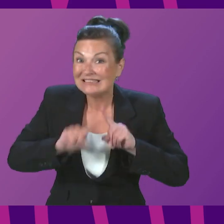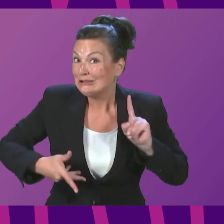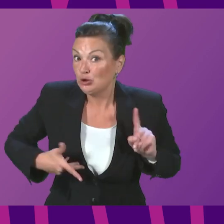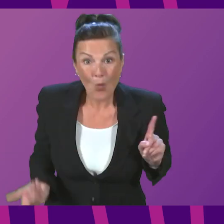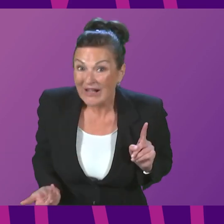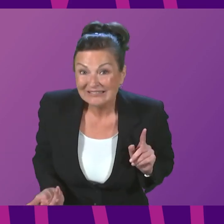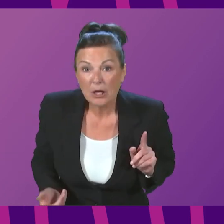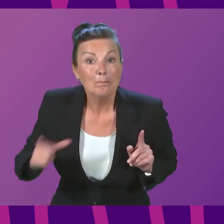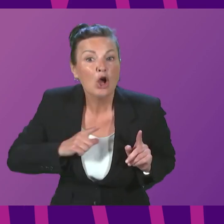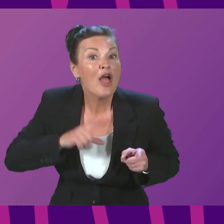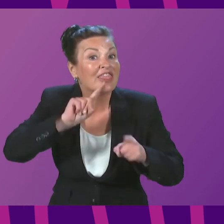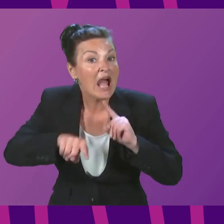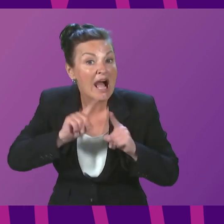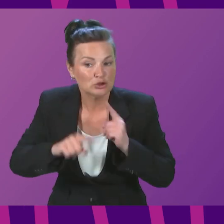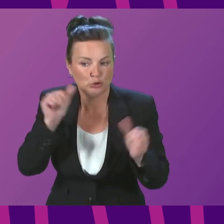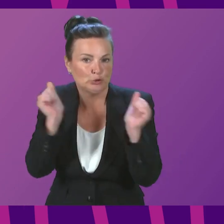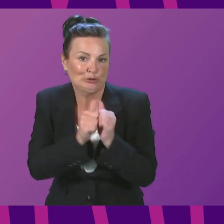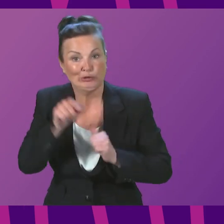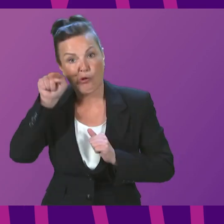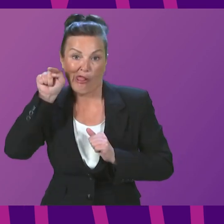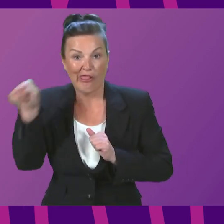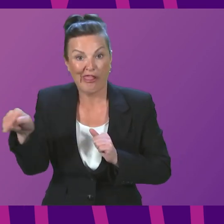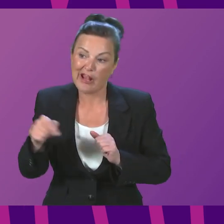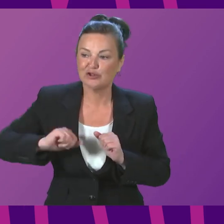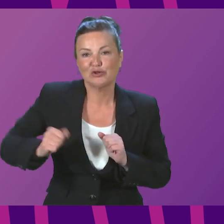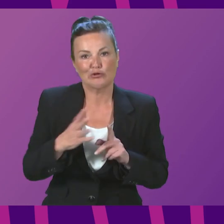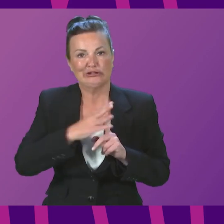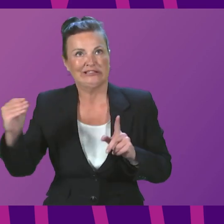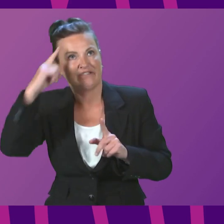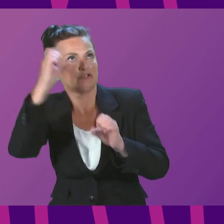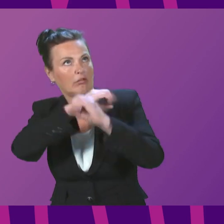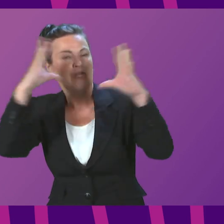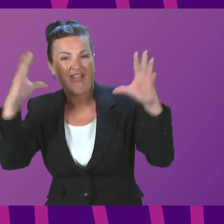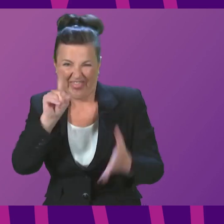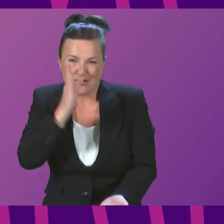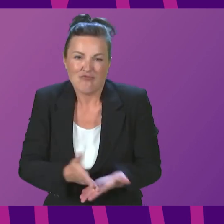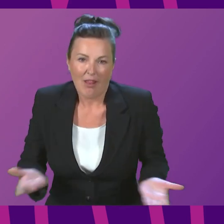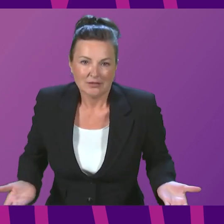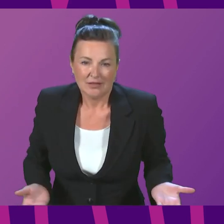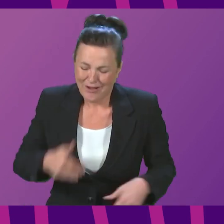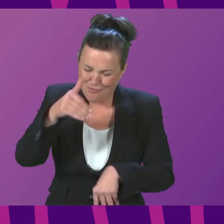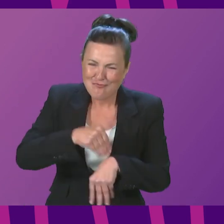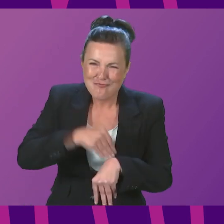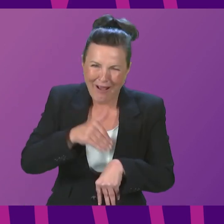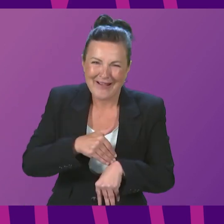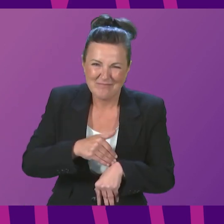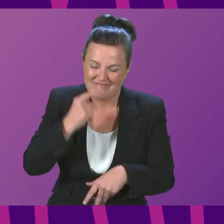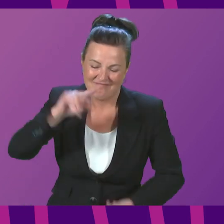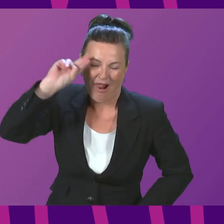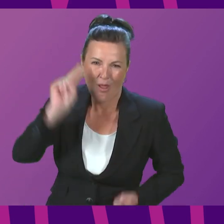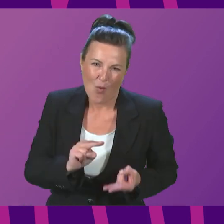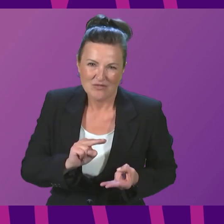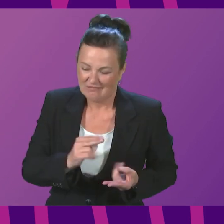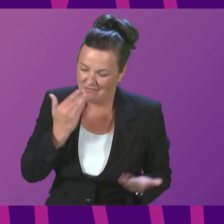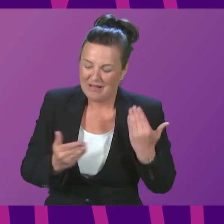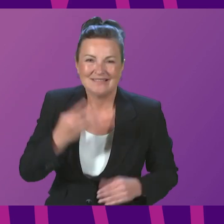Because the answers don't suit the narrative of the Scottish Conservatives. That is the reality. Crime levels at amongst their